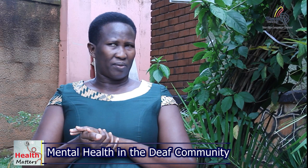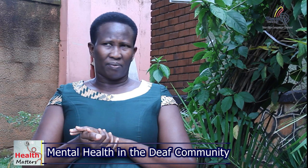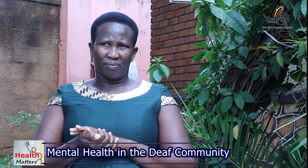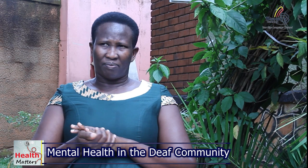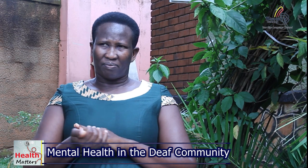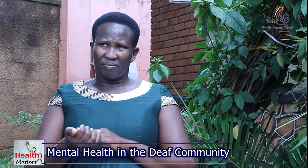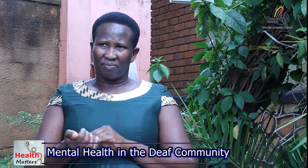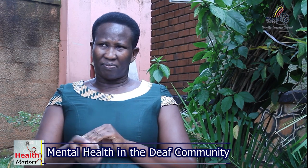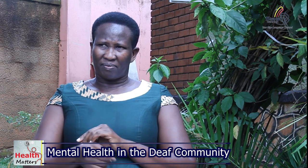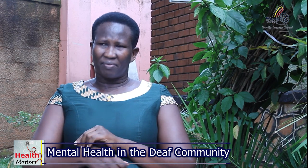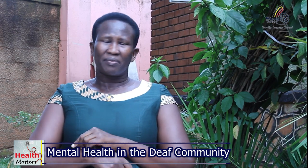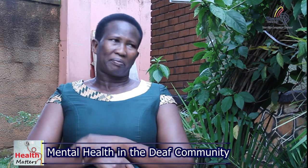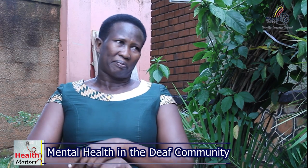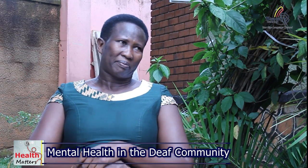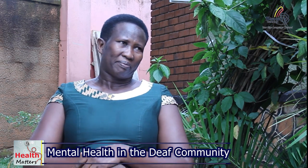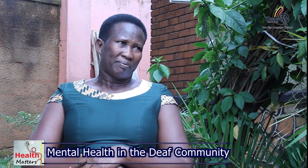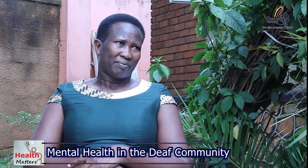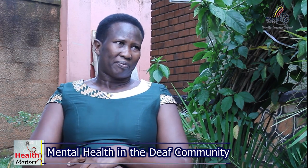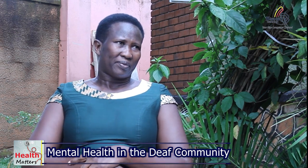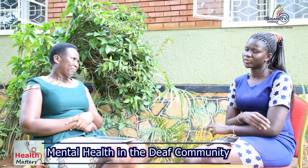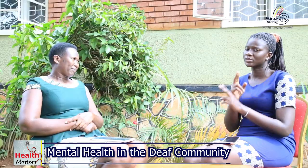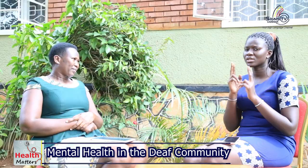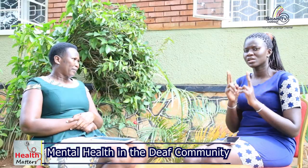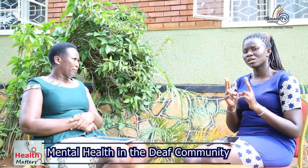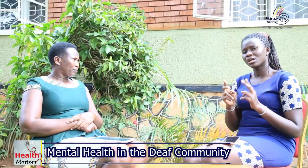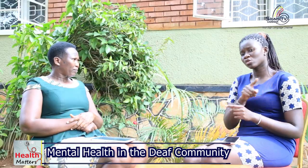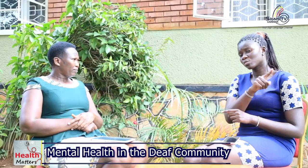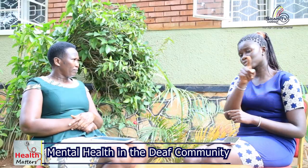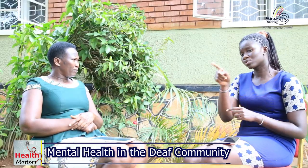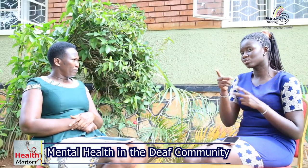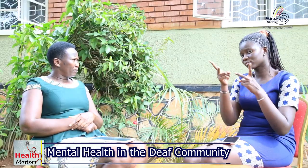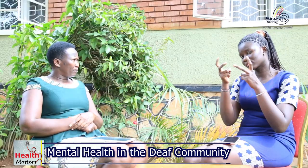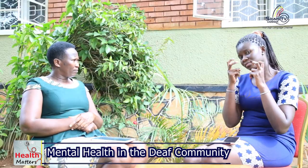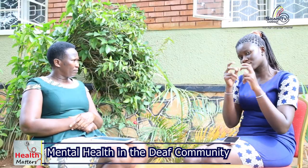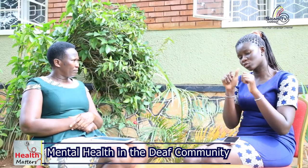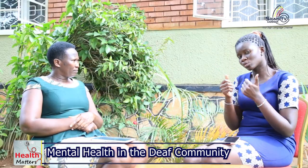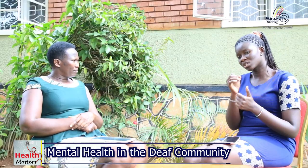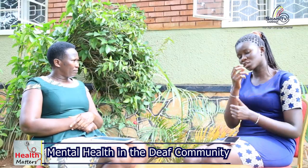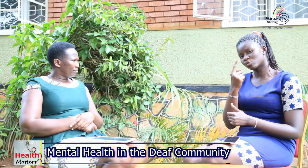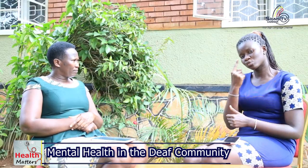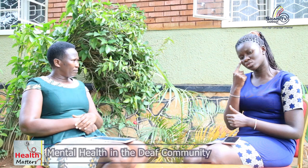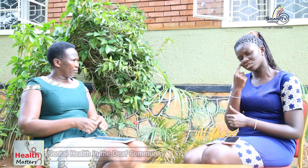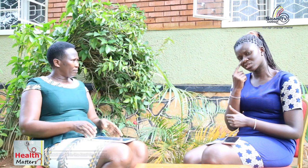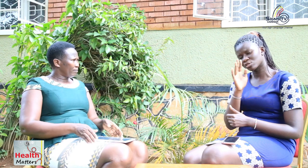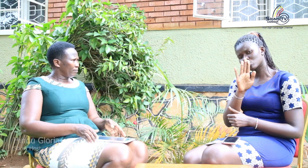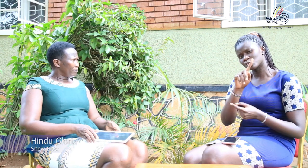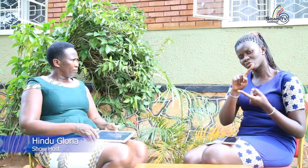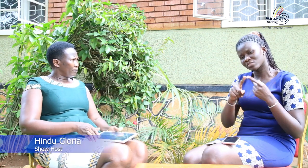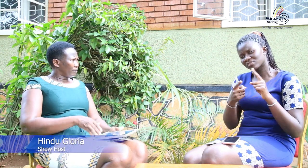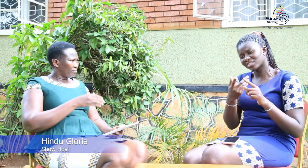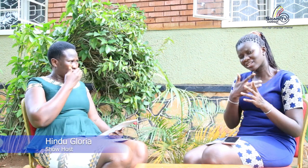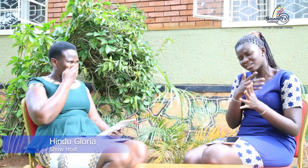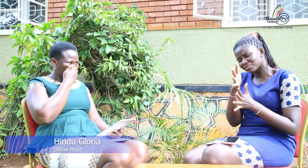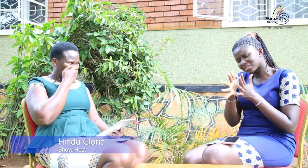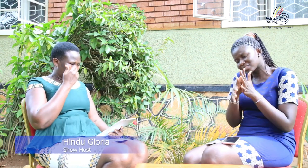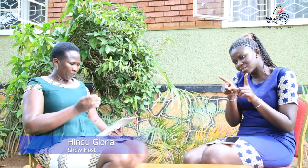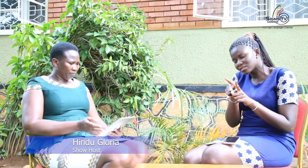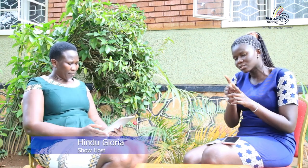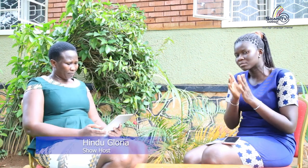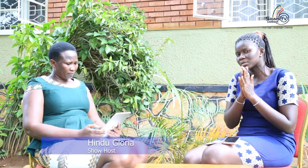identify this in the sense before it's what i hope that we are viewing all this and we are seeing all these please